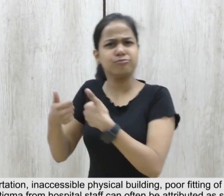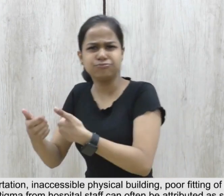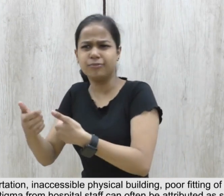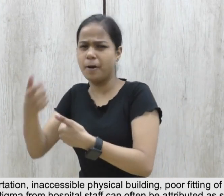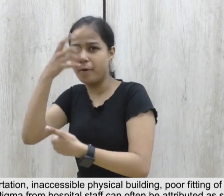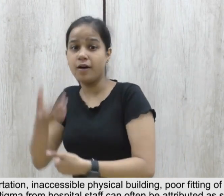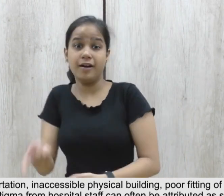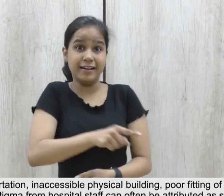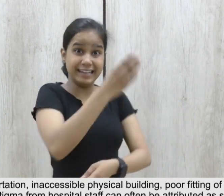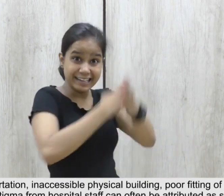significant barriers